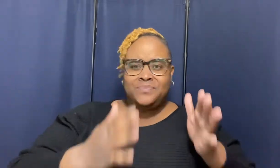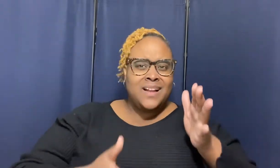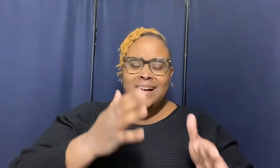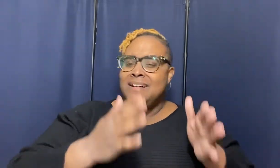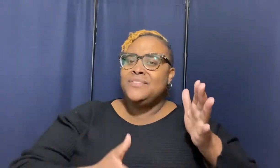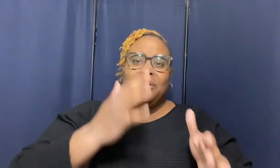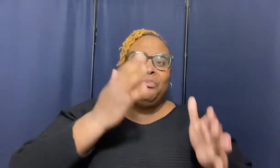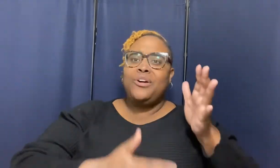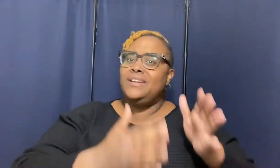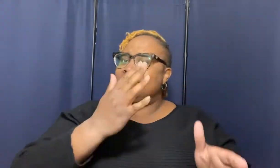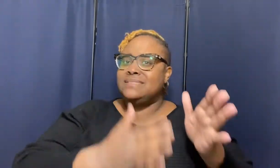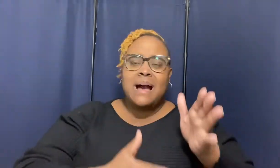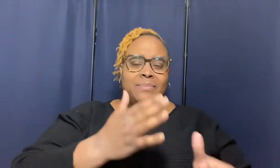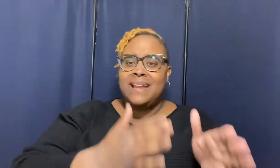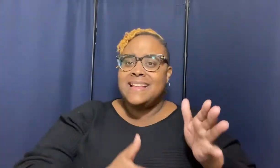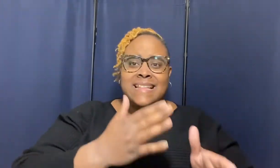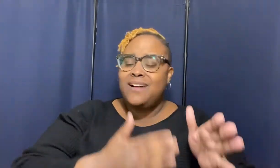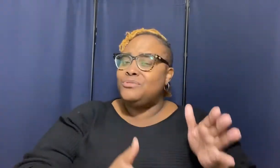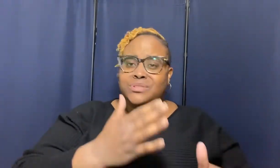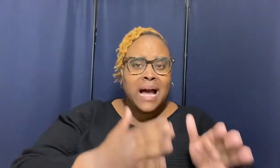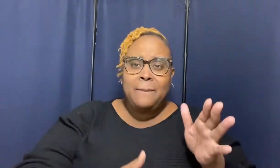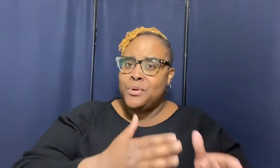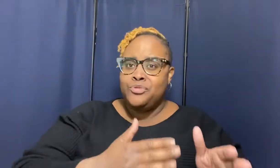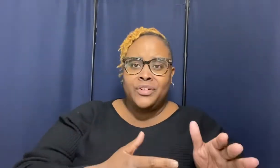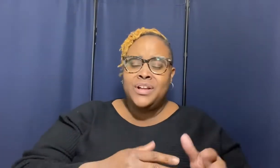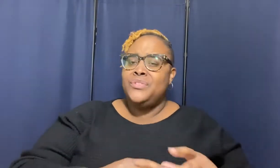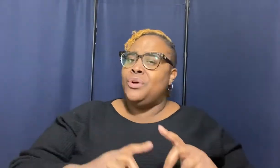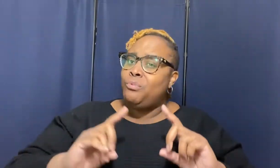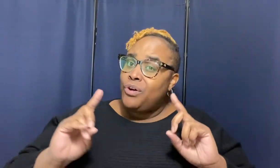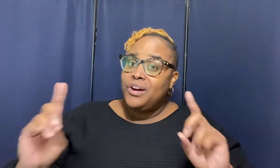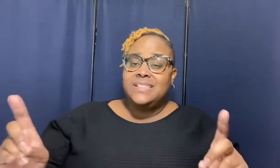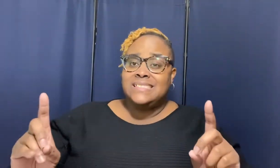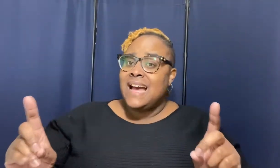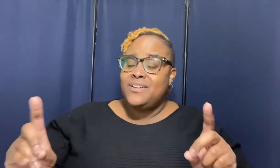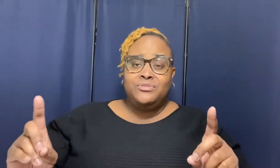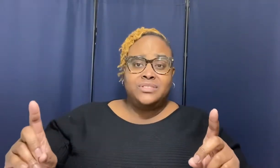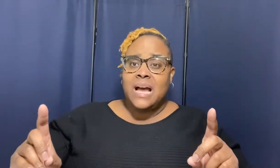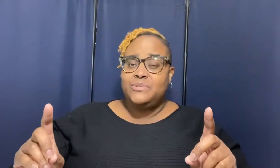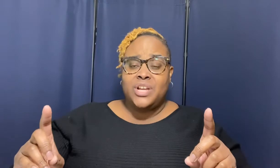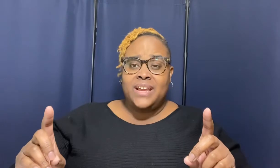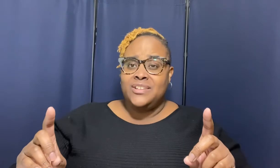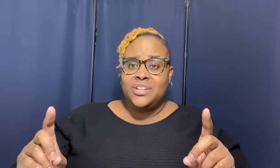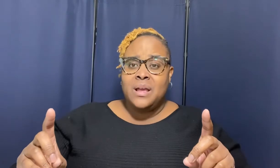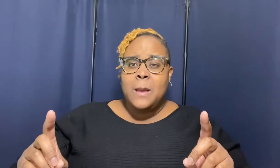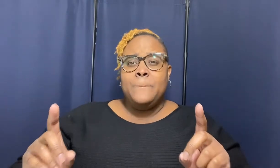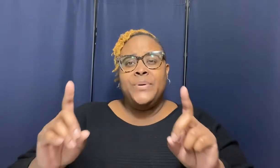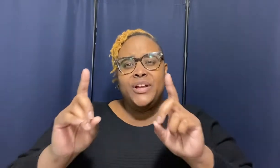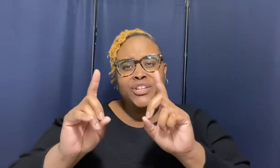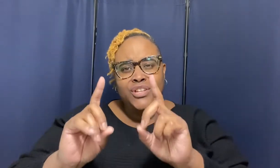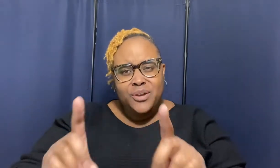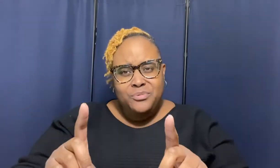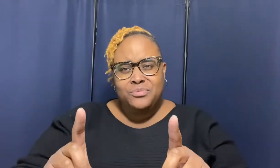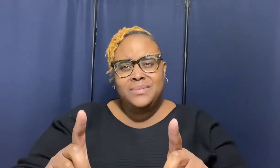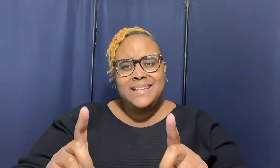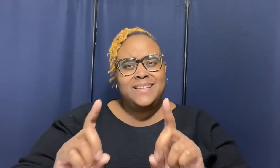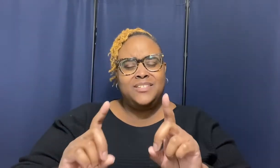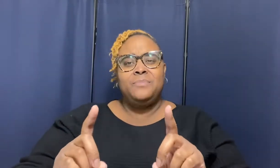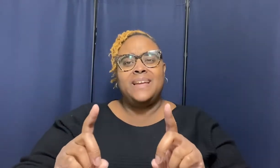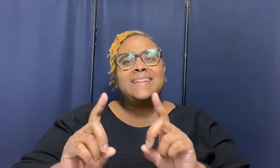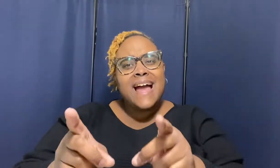huh the world is stopped now it's not gonna stop moving the world is not gonna stop changing but you listen to me can i